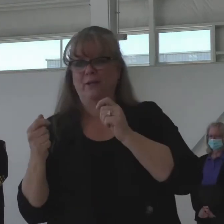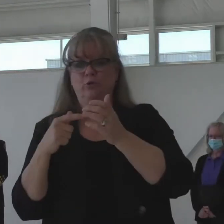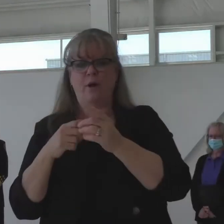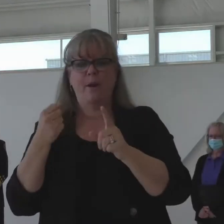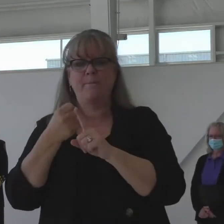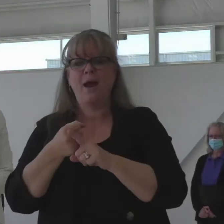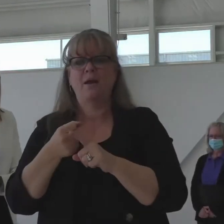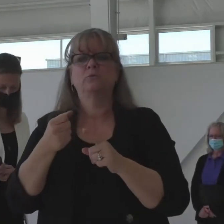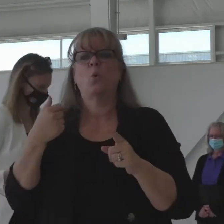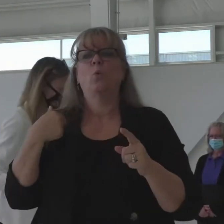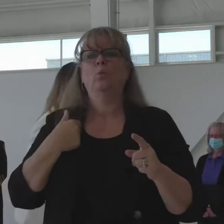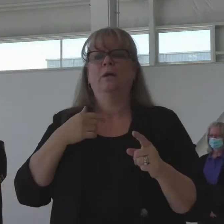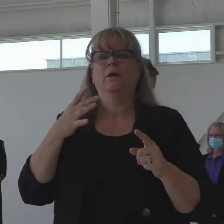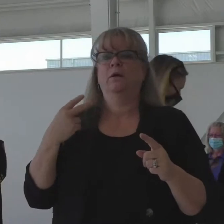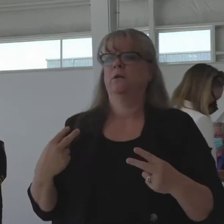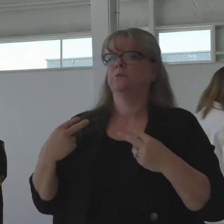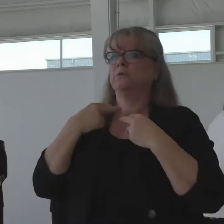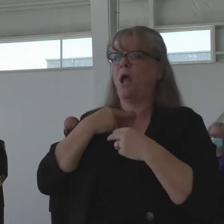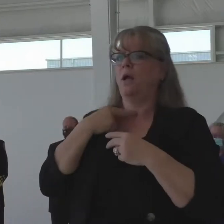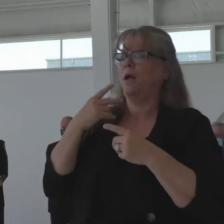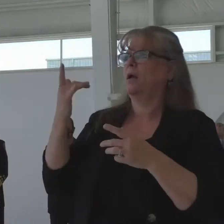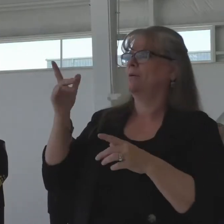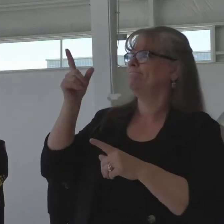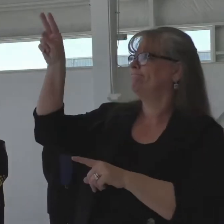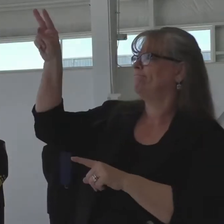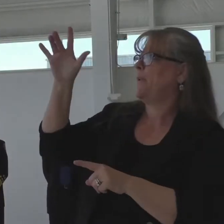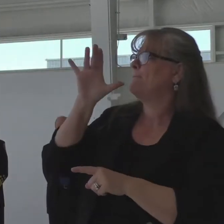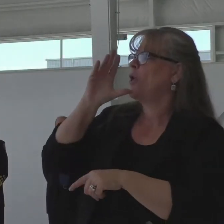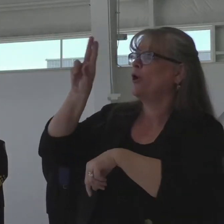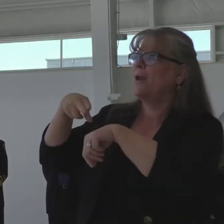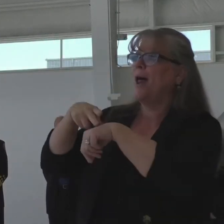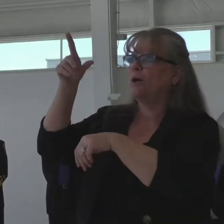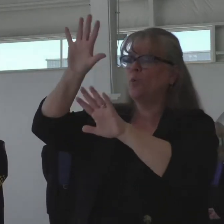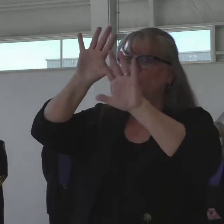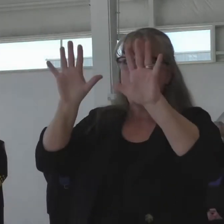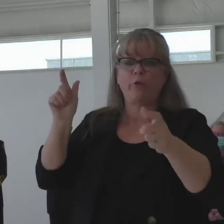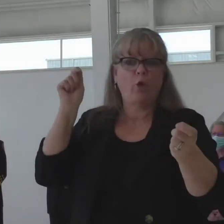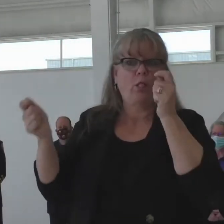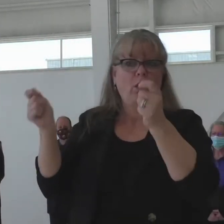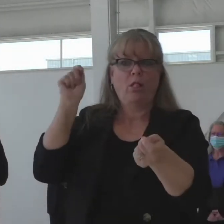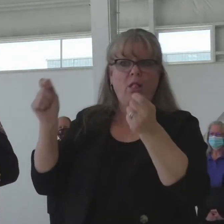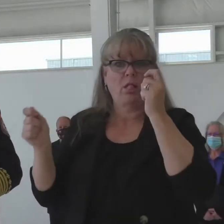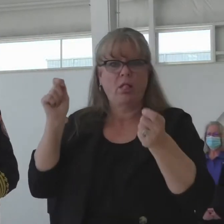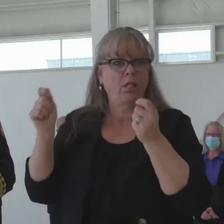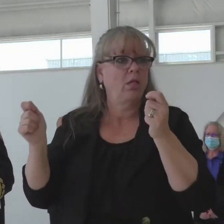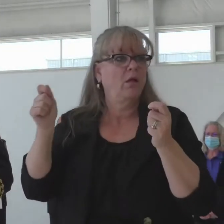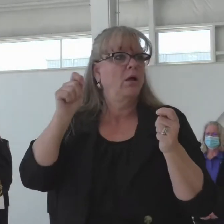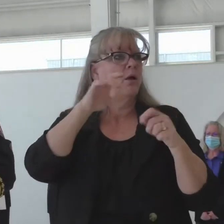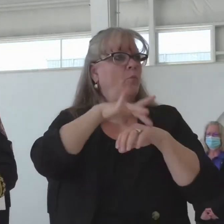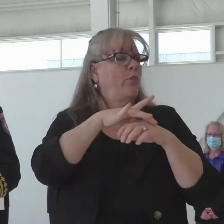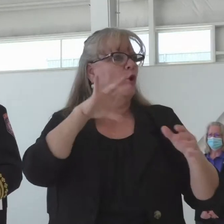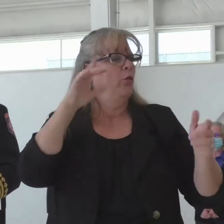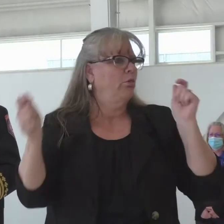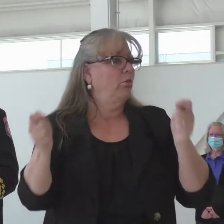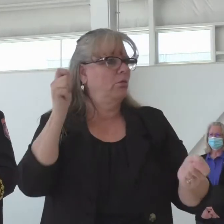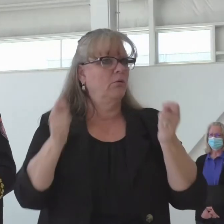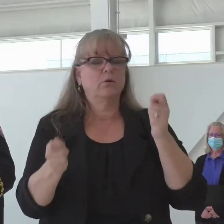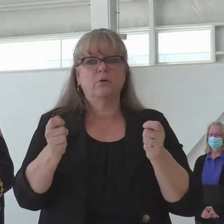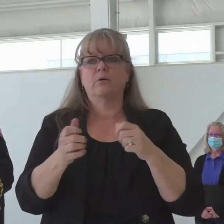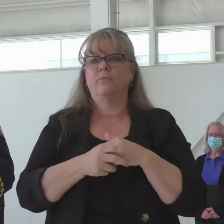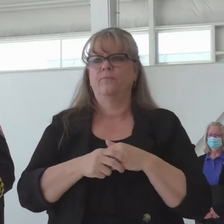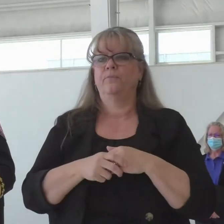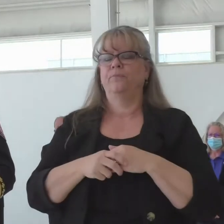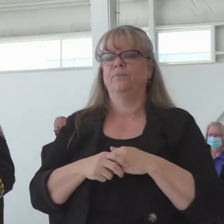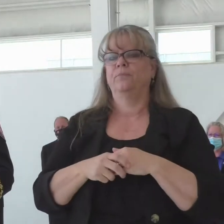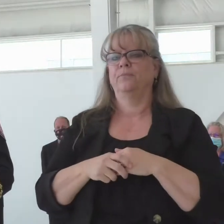change I think that the short answer to that is